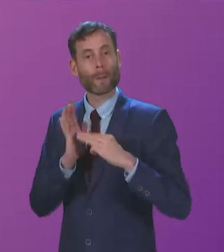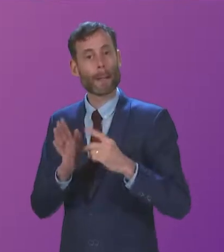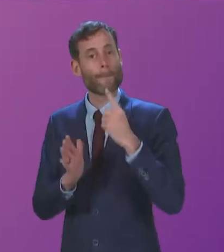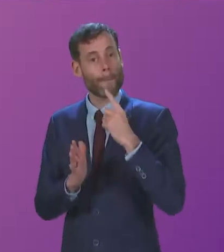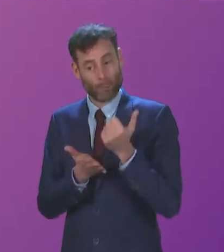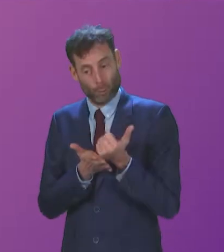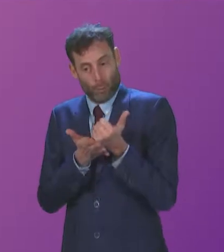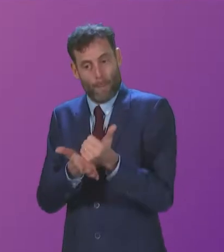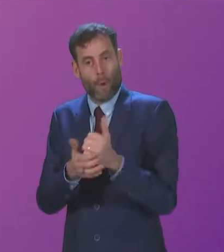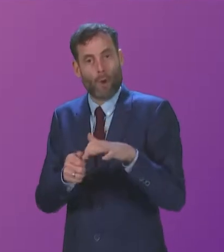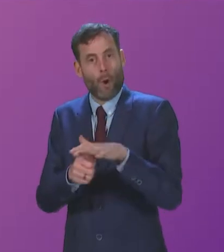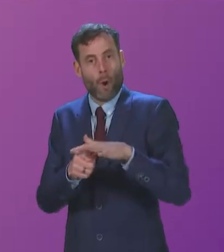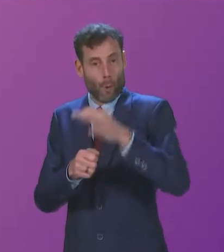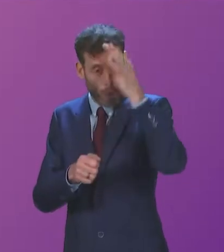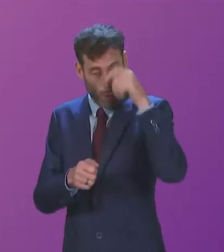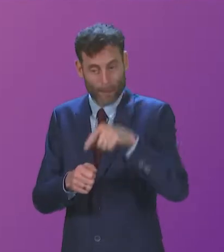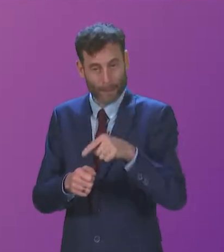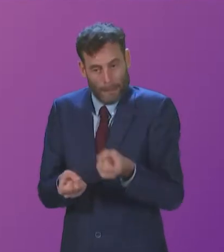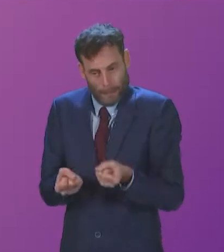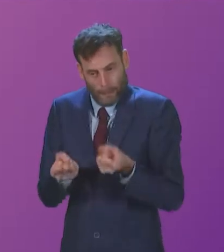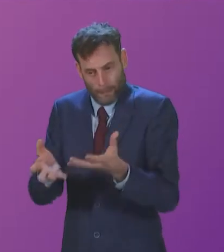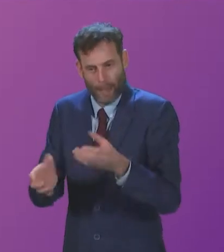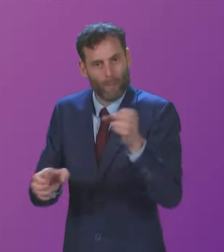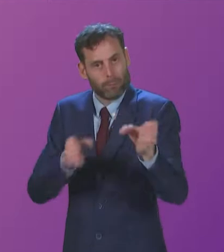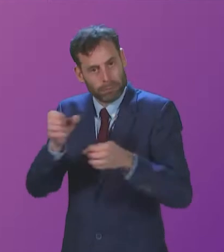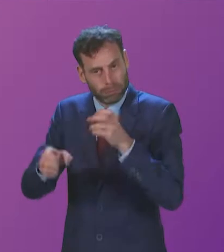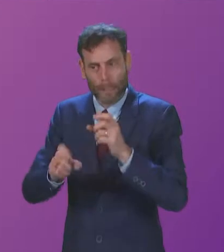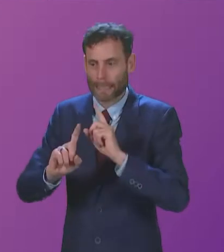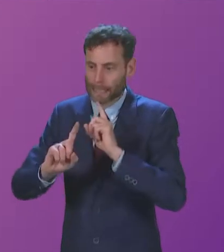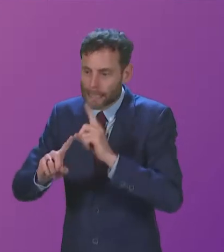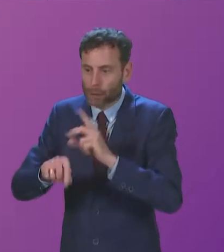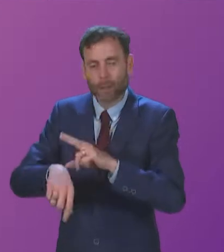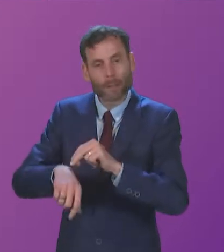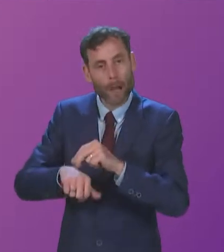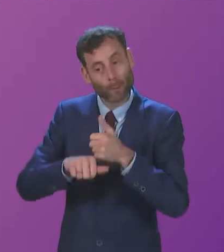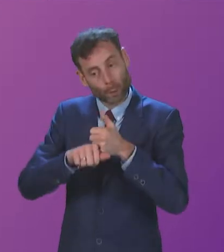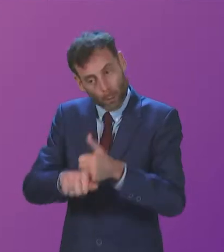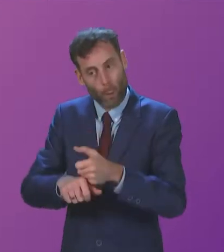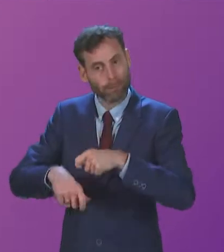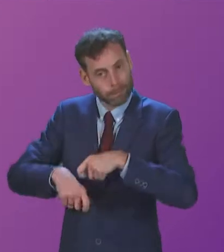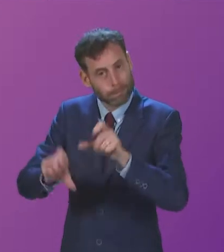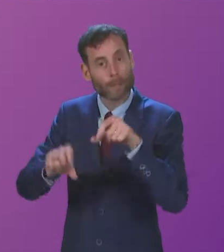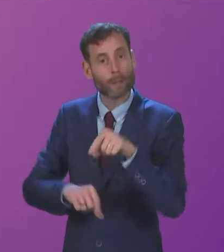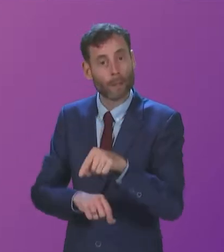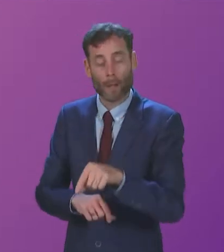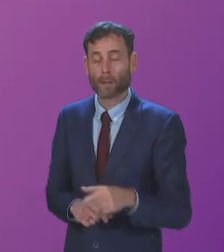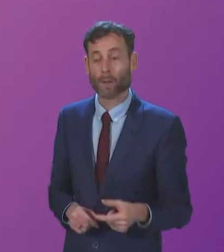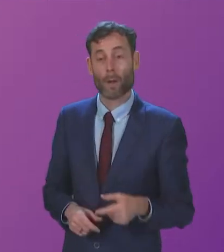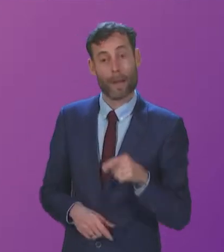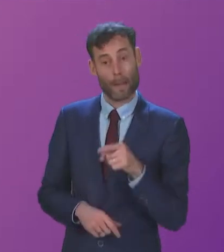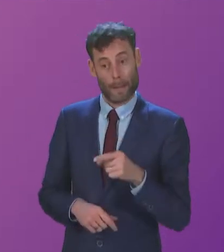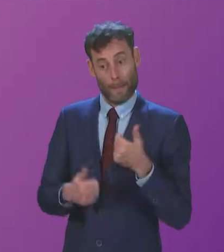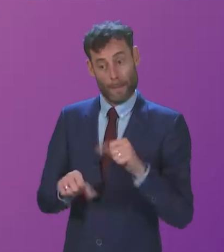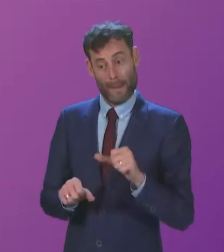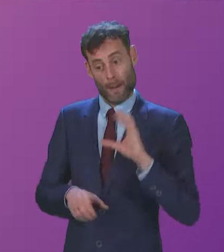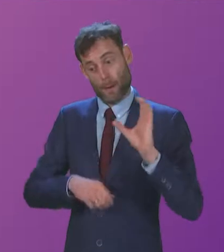recruit additional teachers and staff to deploy more support to their schools, children and families. This investment has supported the appointment of an additional 2